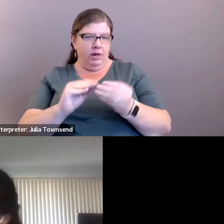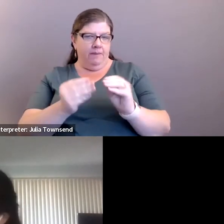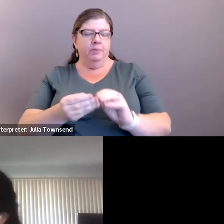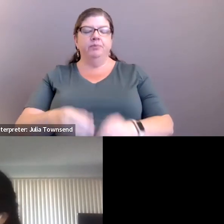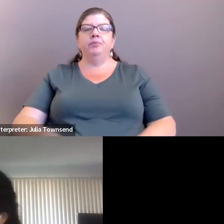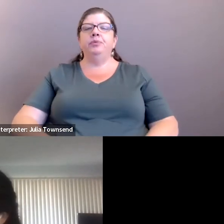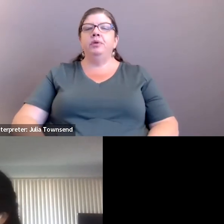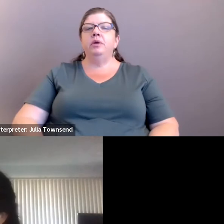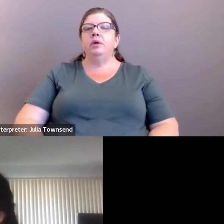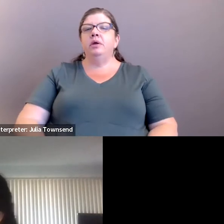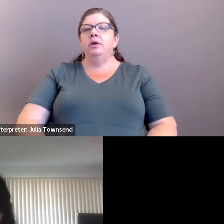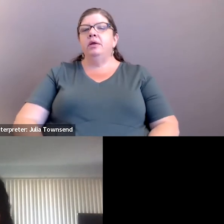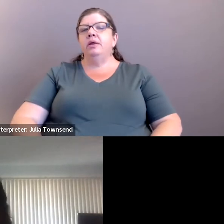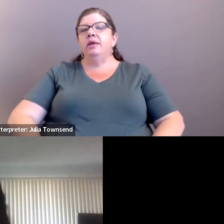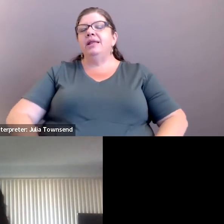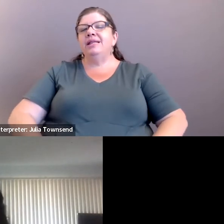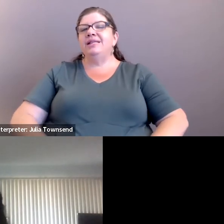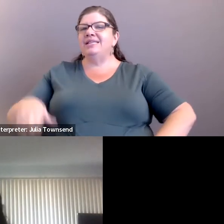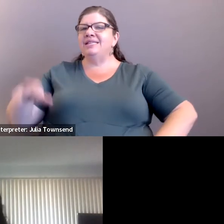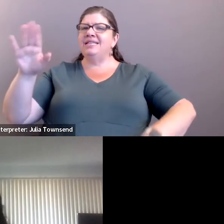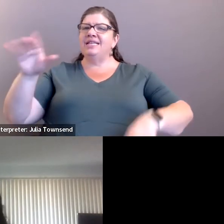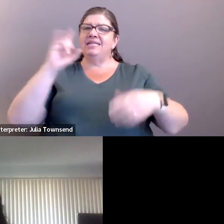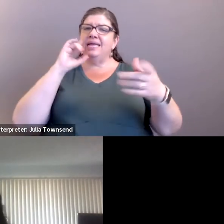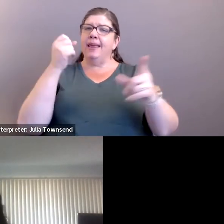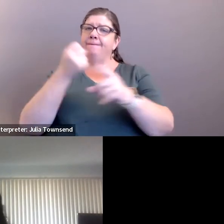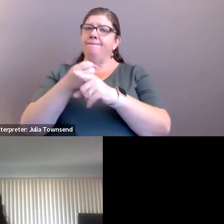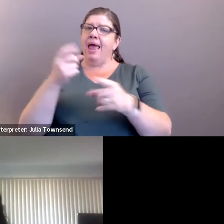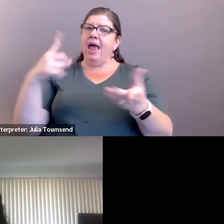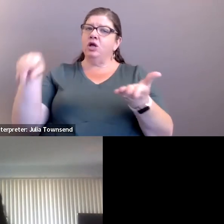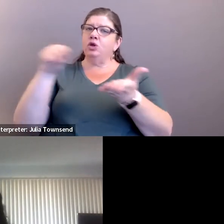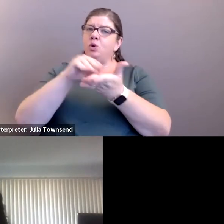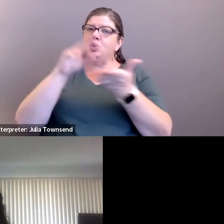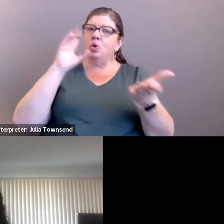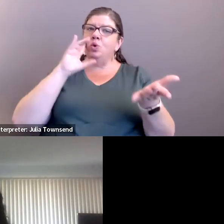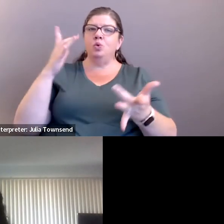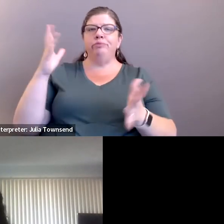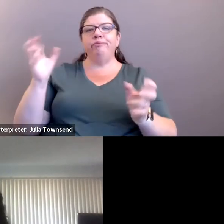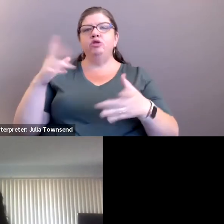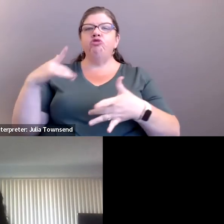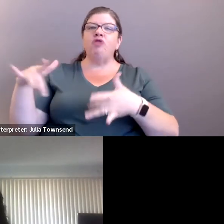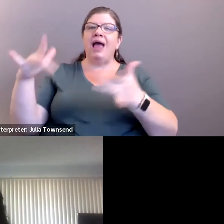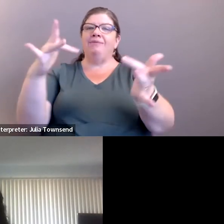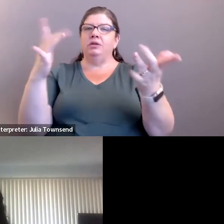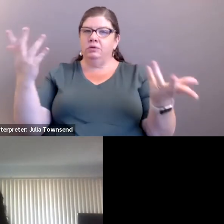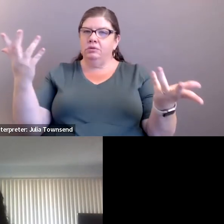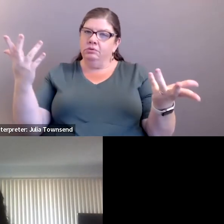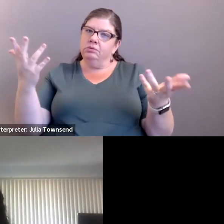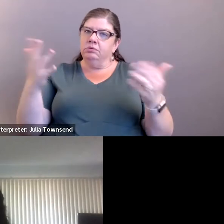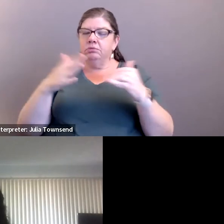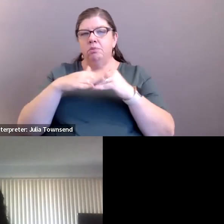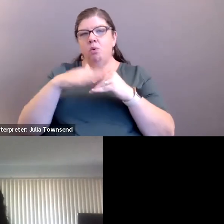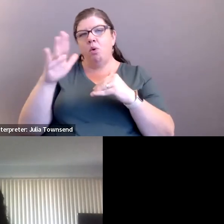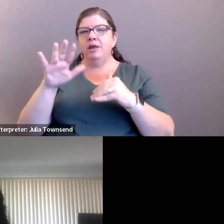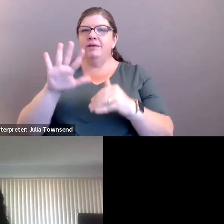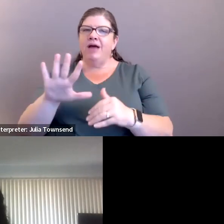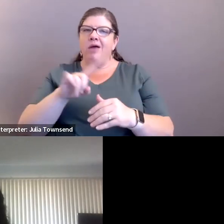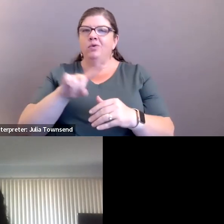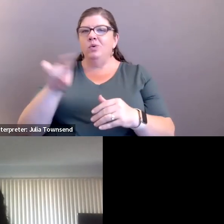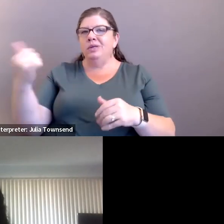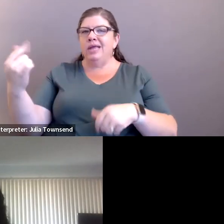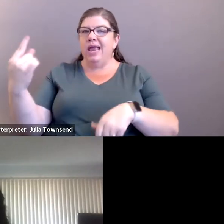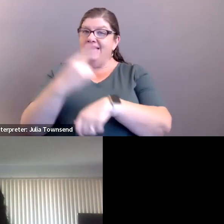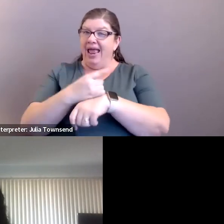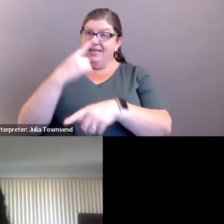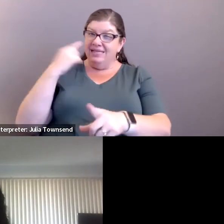does this impact, for example, students that travel more than 5 or 10 days,